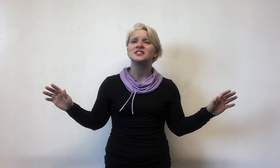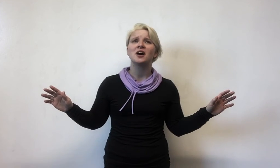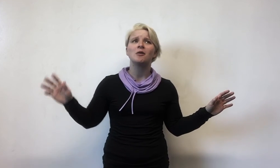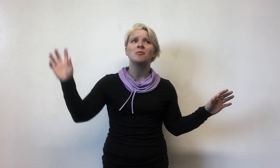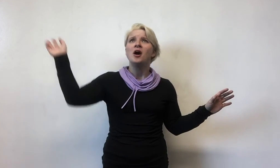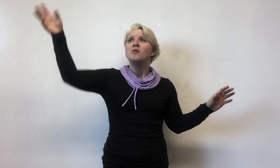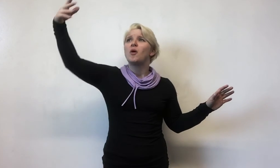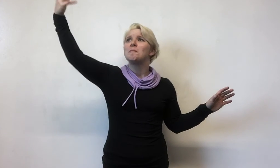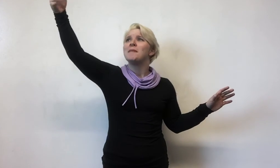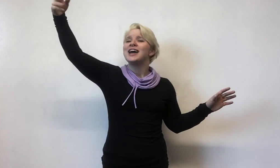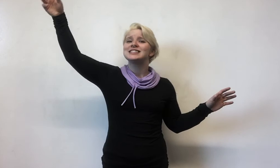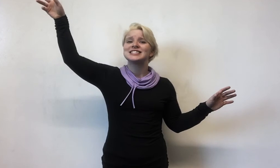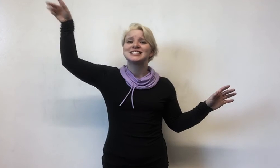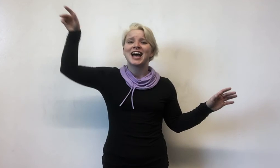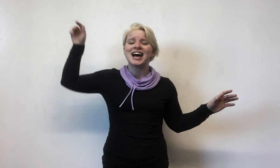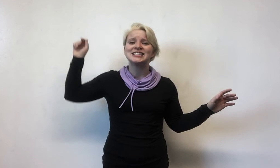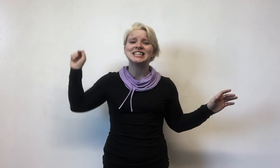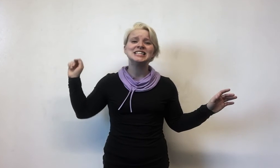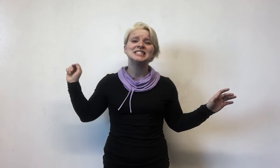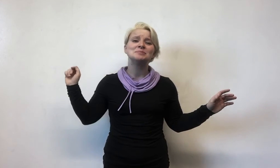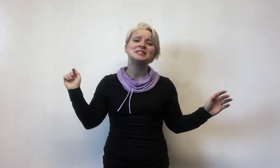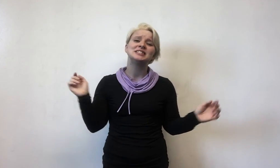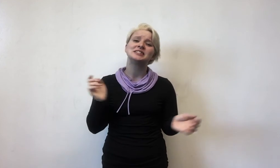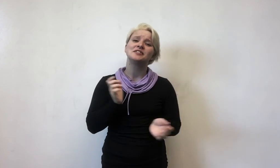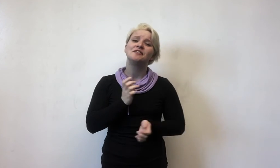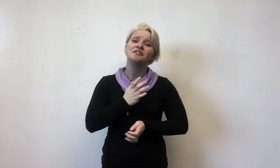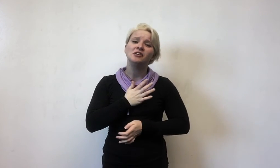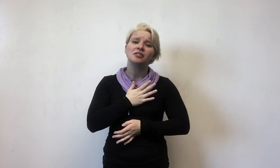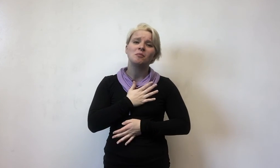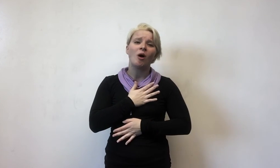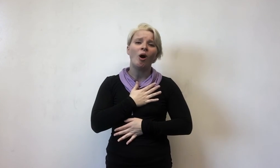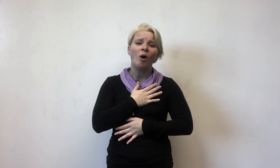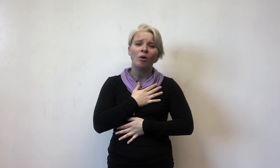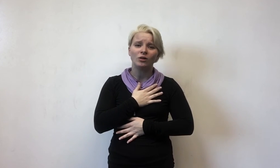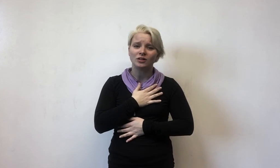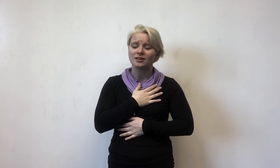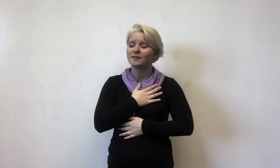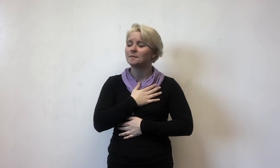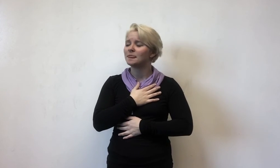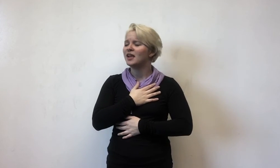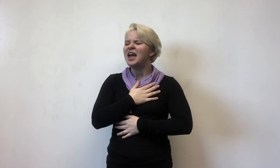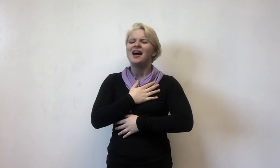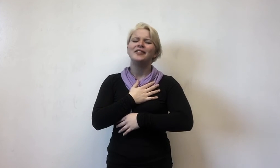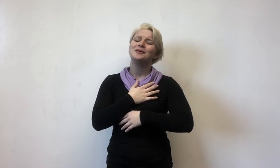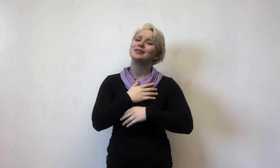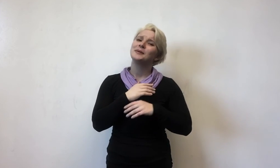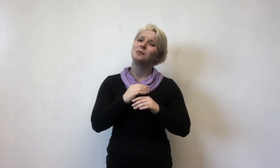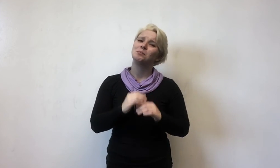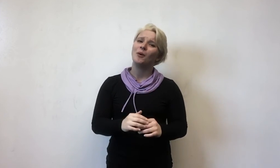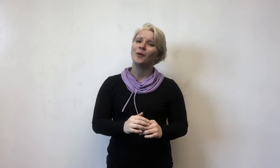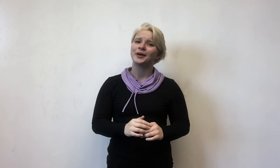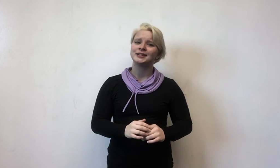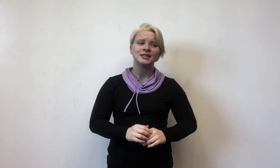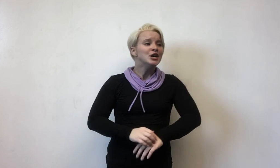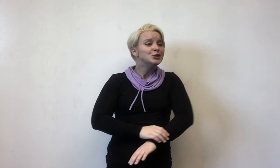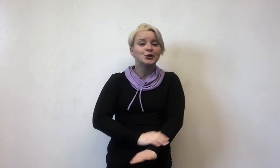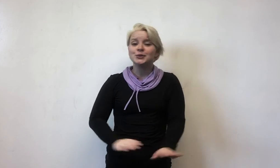some romanticized intimacy to fill them whole. And there are little boys too